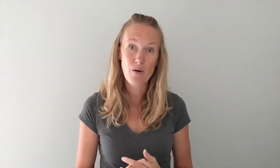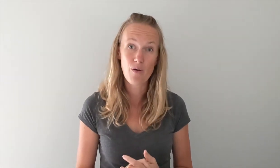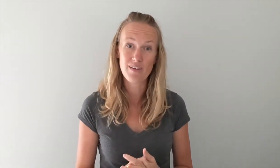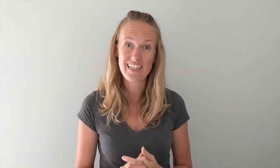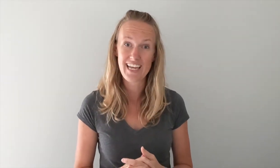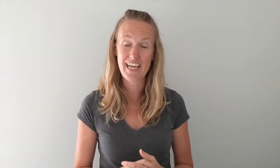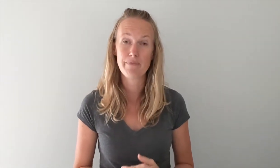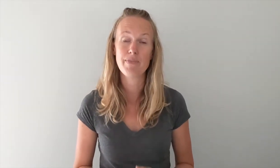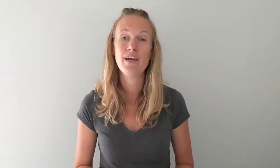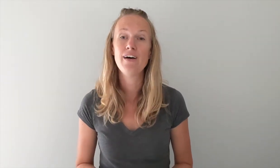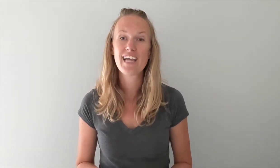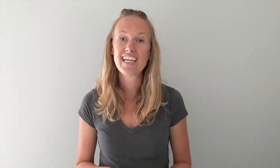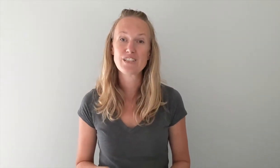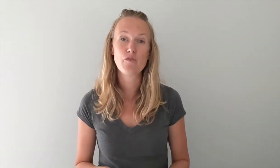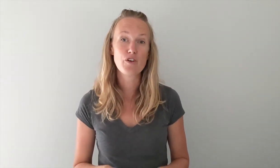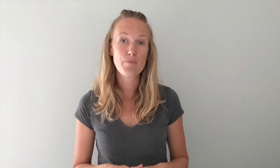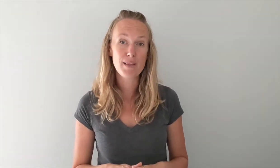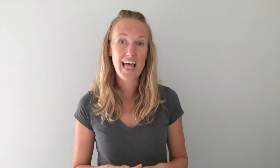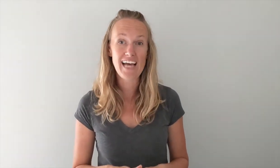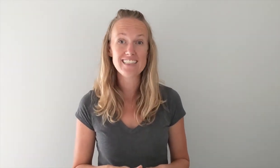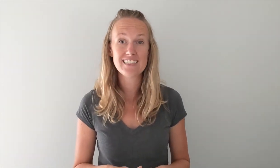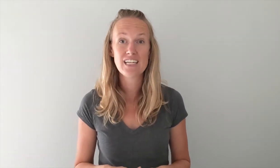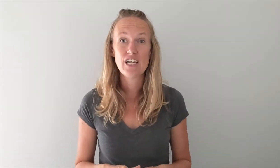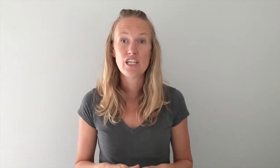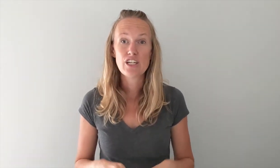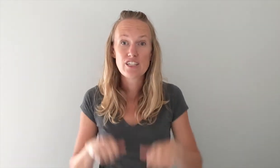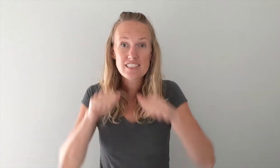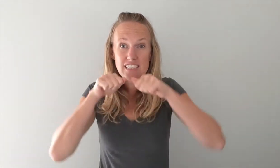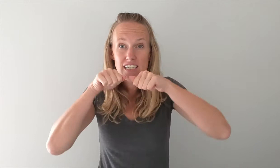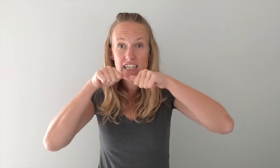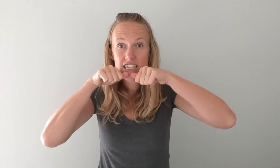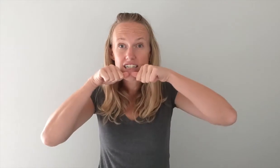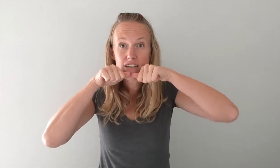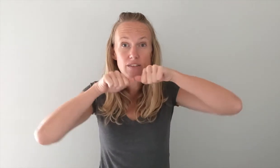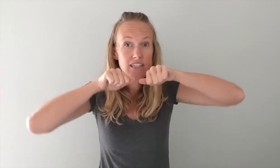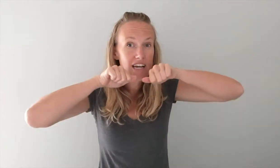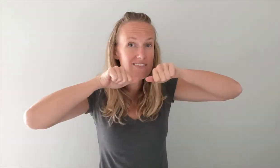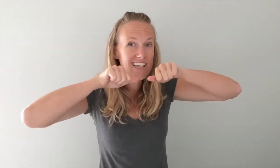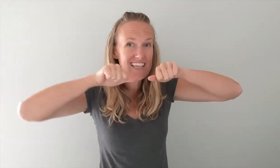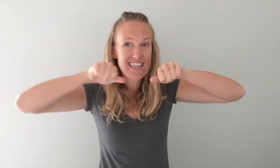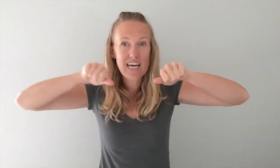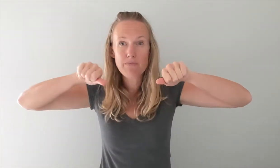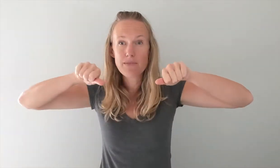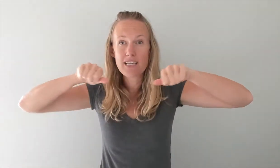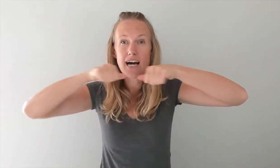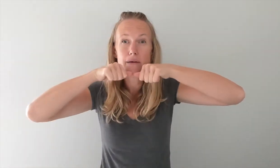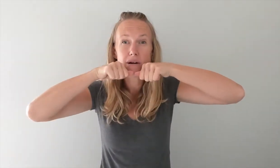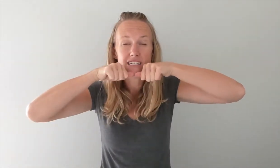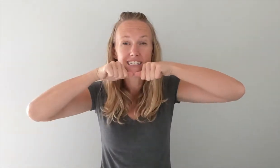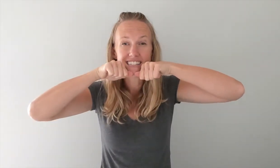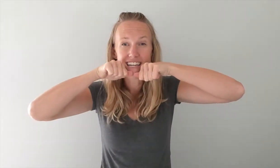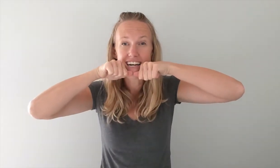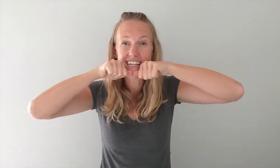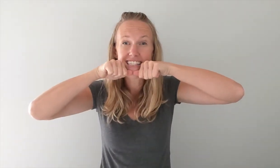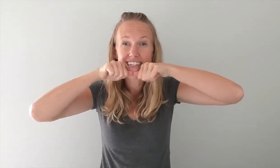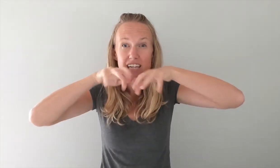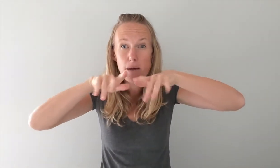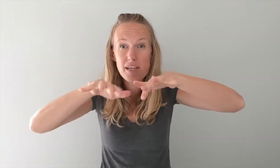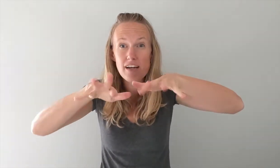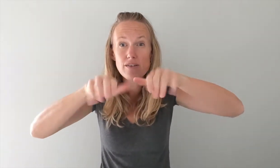holy name. Okay so for bless you're going to start here with kind of thumbs up on their sides and you're coming out